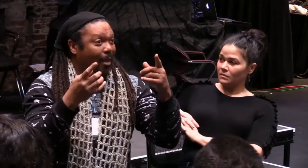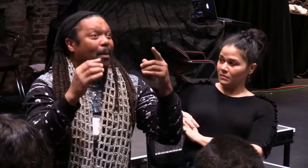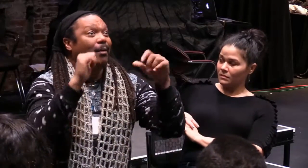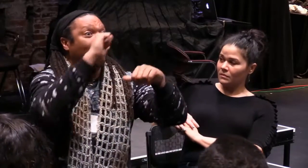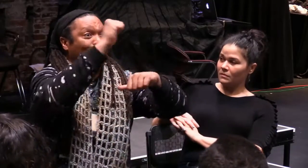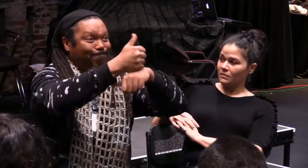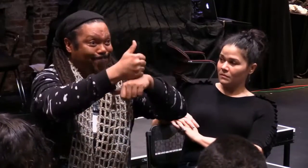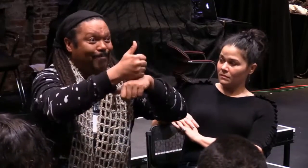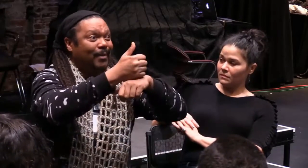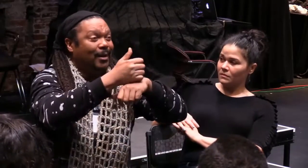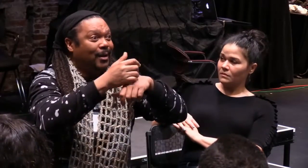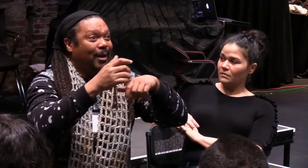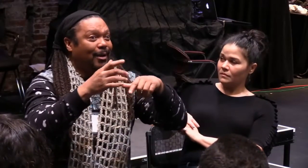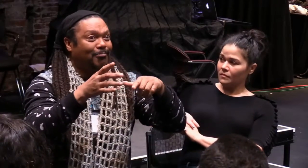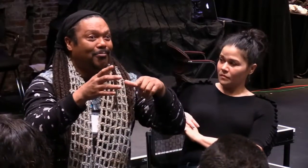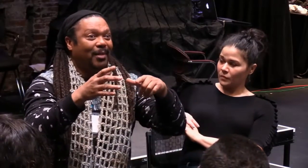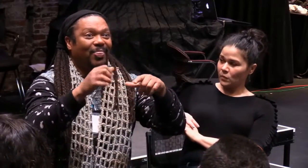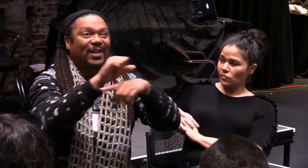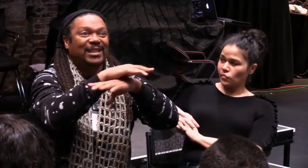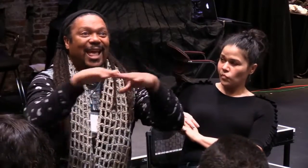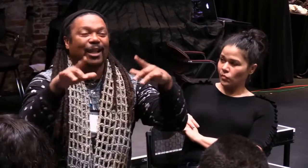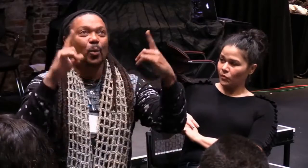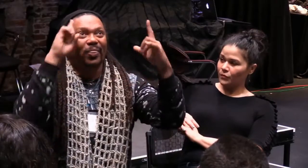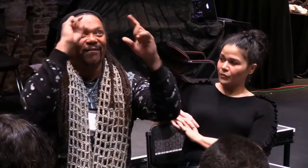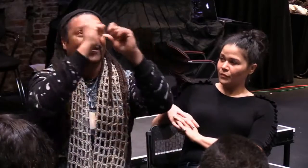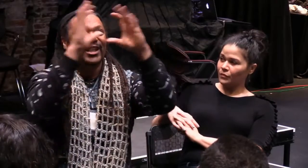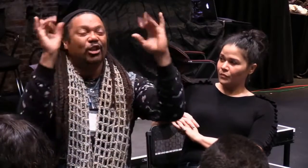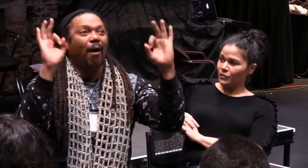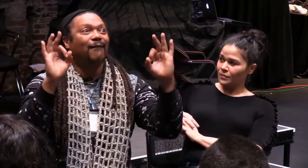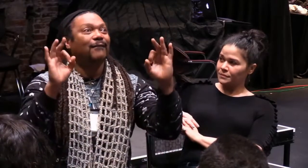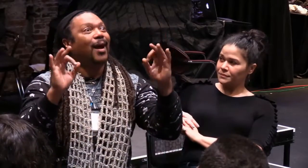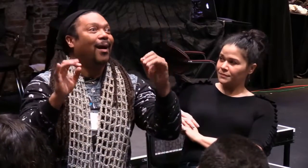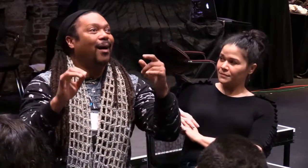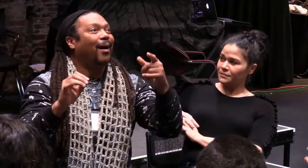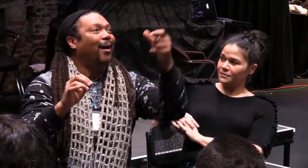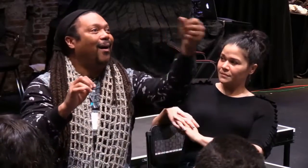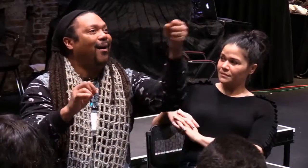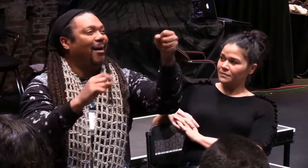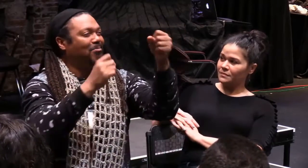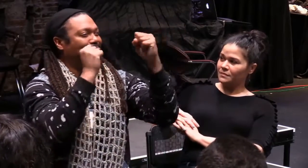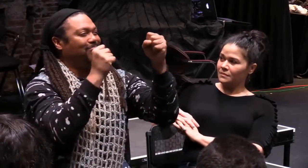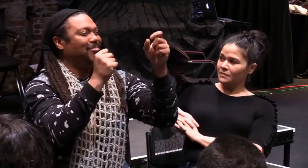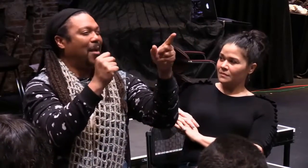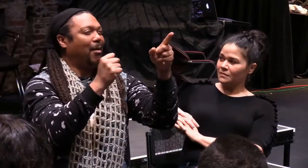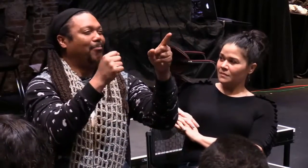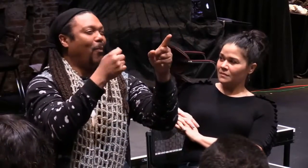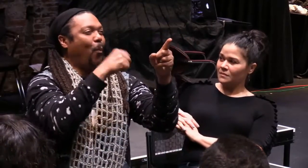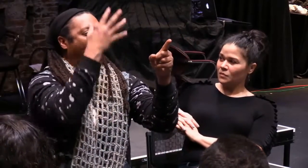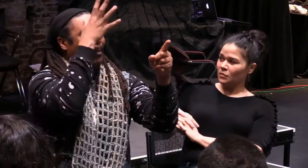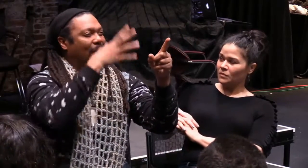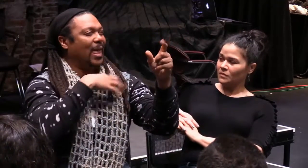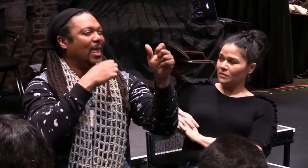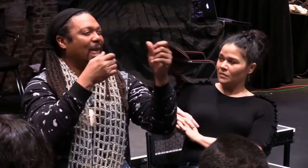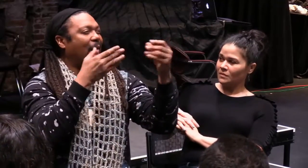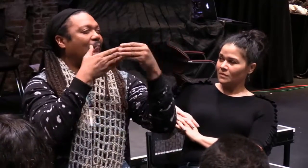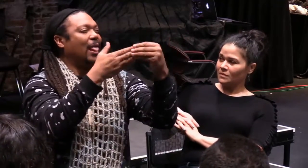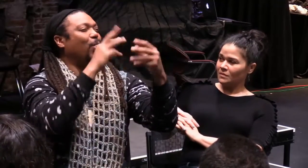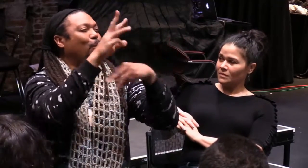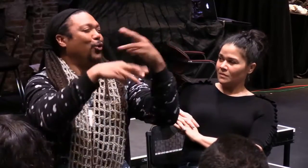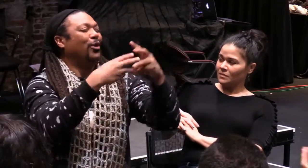world, there's going to be white deaf men predominantly. So if they're operating off of that construct that's pervasive in the world,